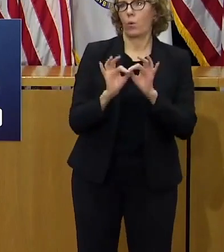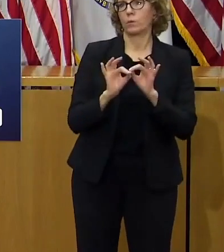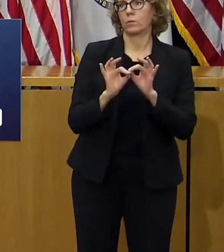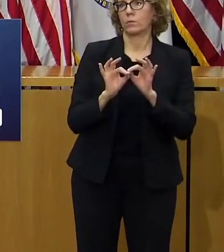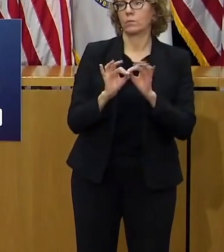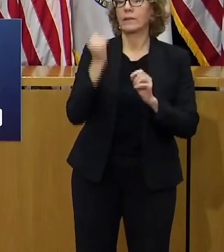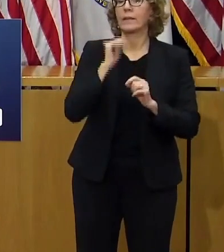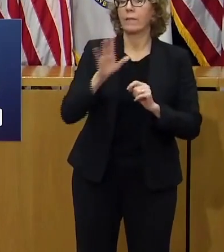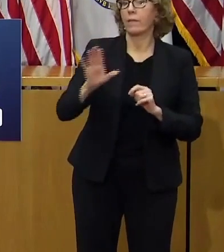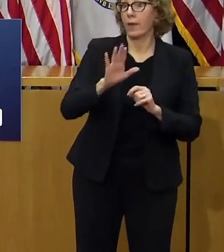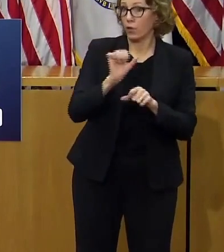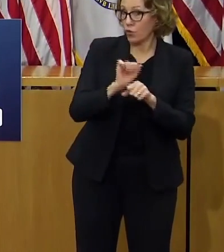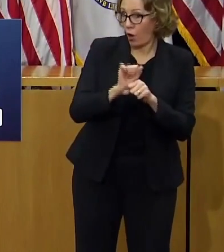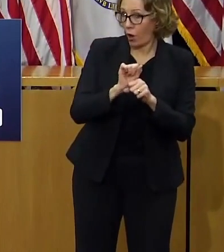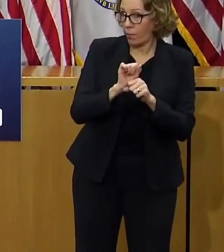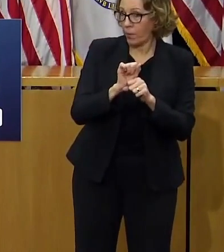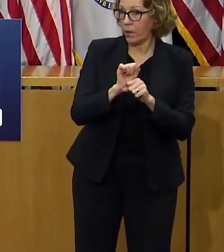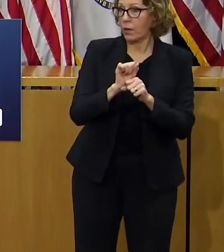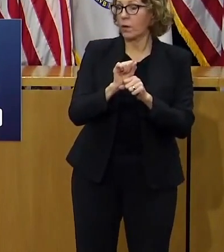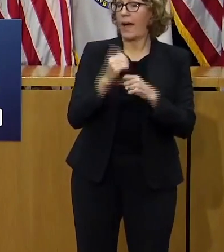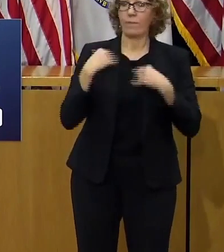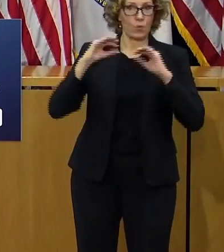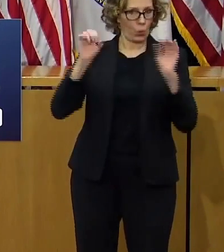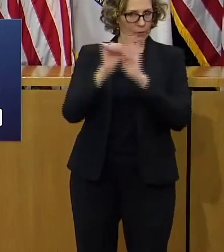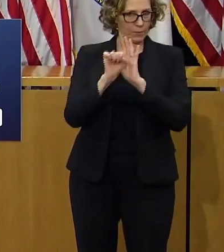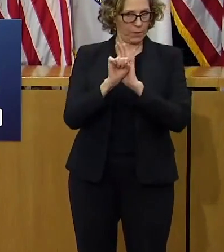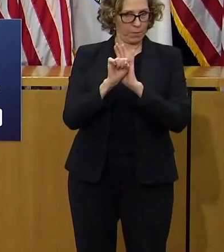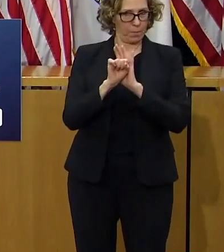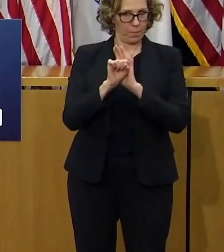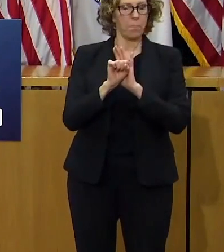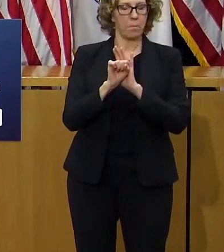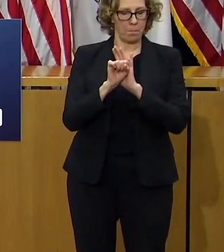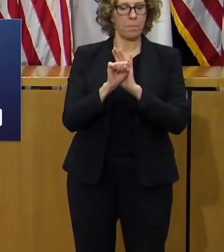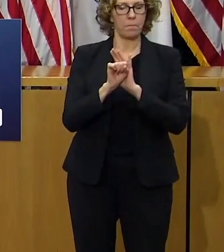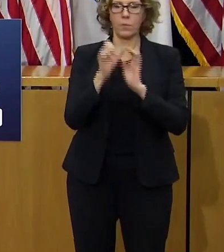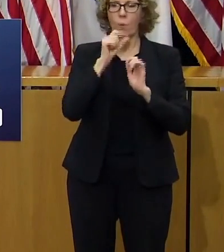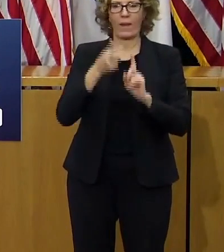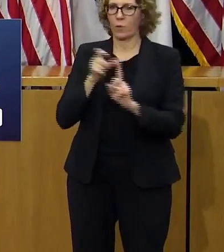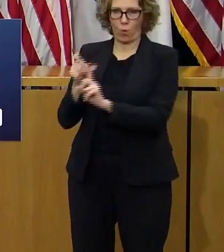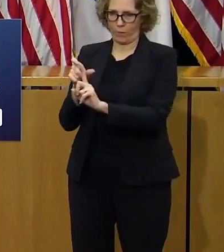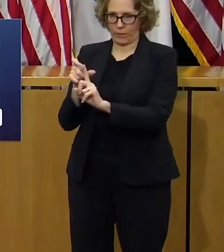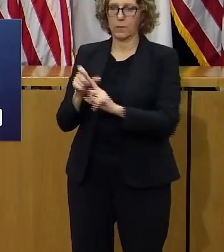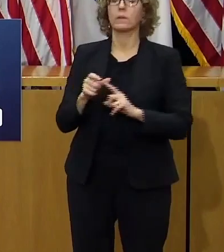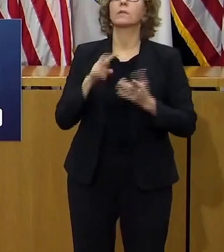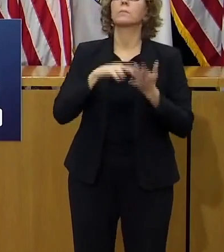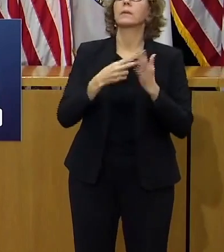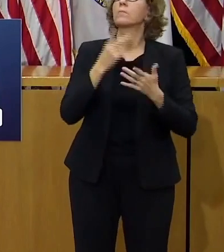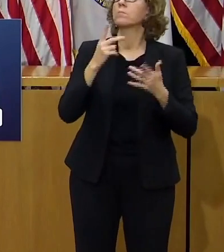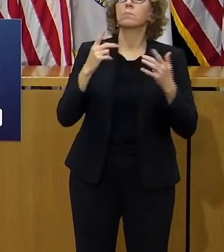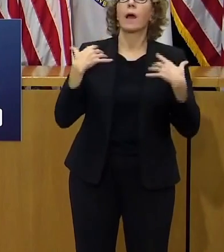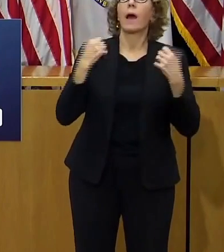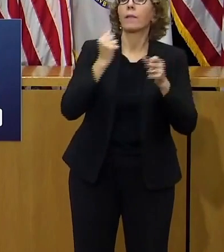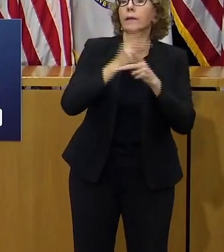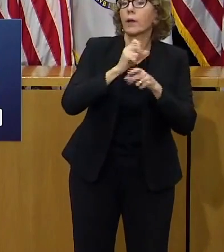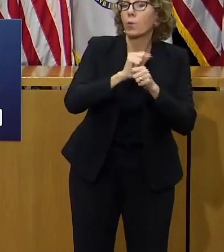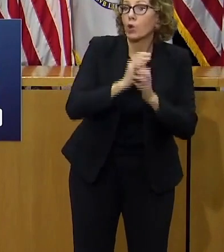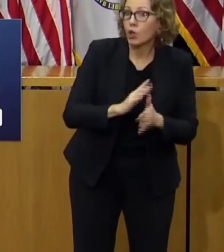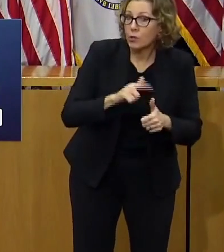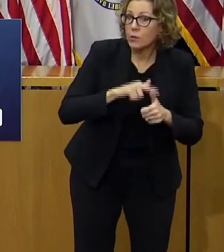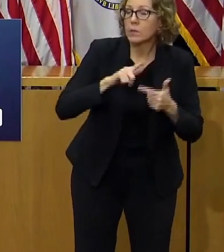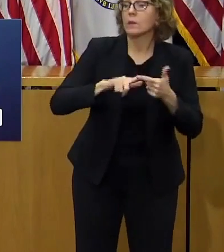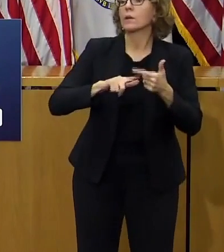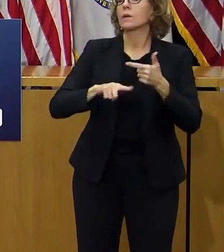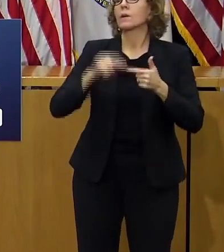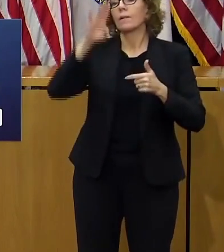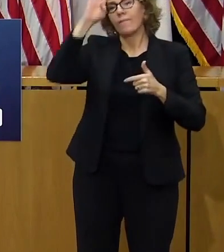only allowed if the worker remains asymptomatic these sectors include health care workers first responders and critical